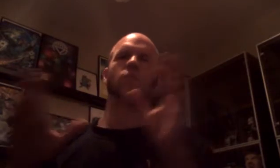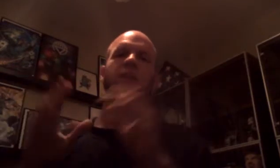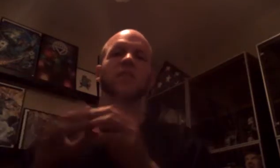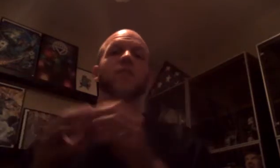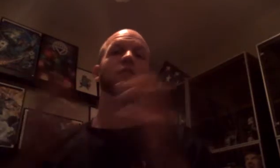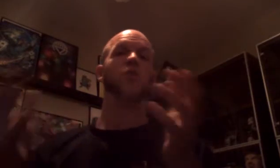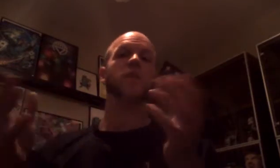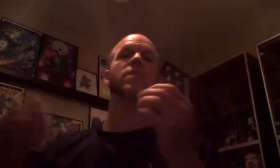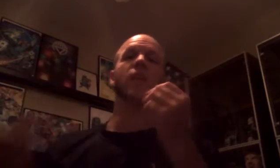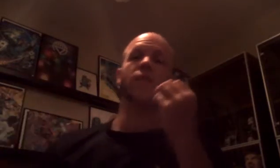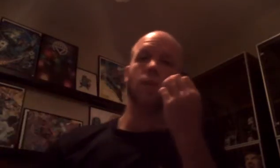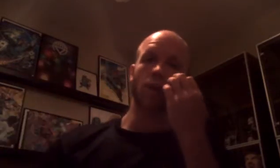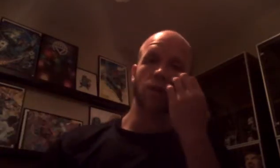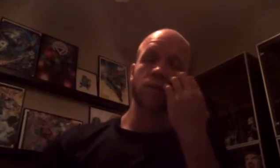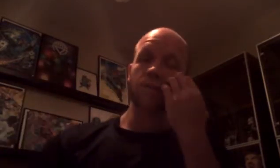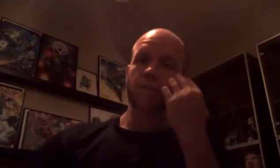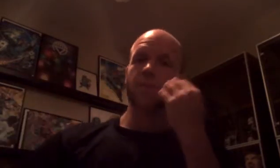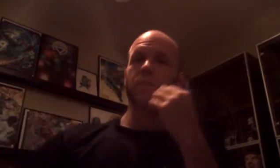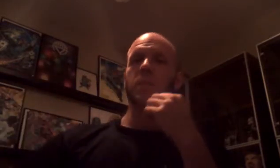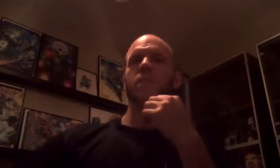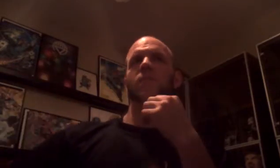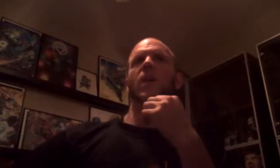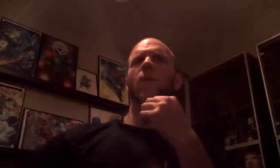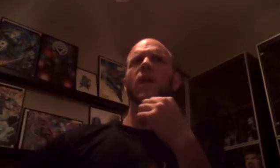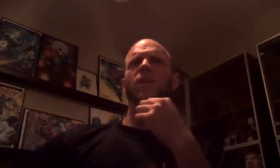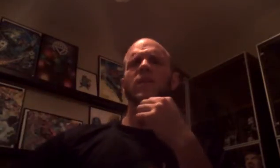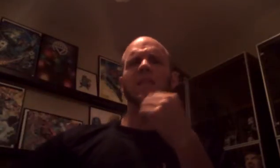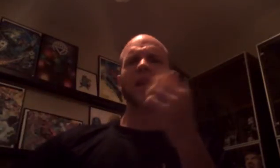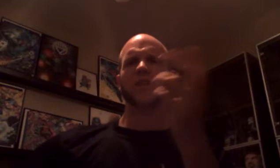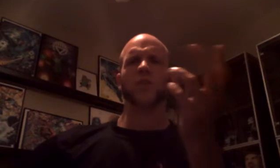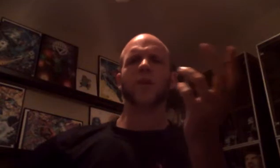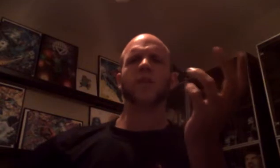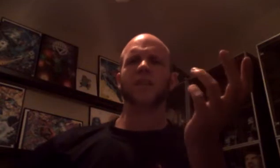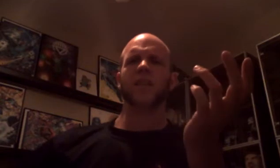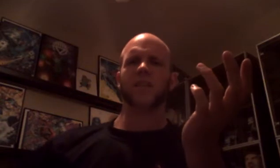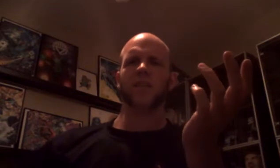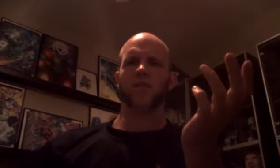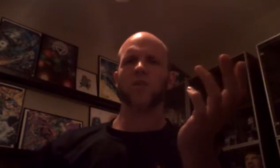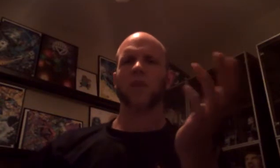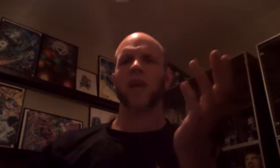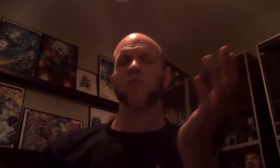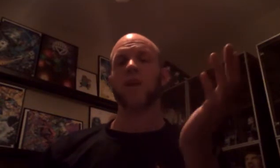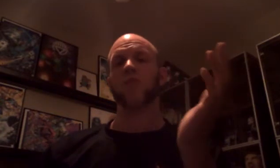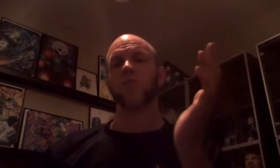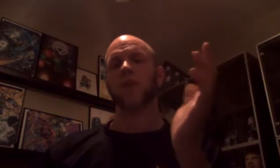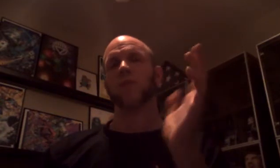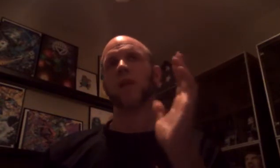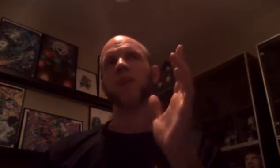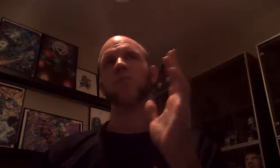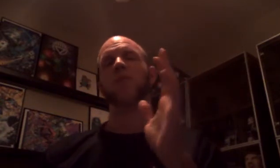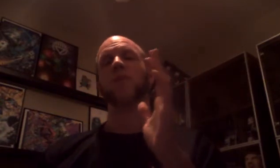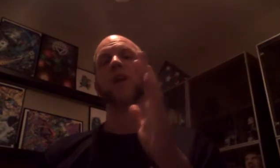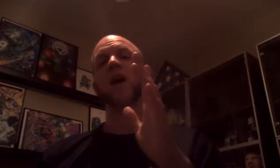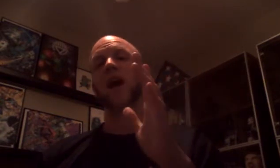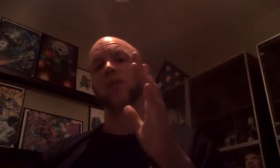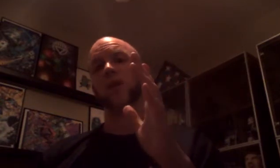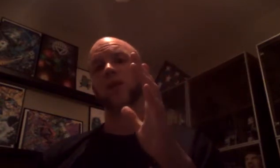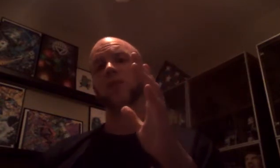races of humans that live on Mars. A scientist who recently said that human life may have begun on Mars,